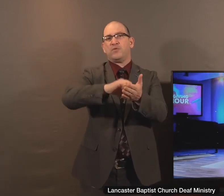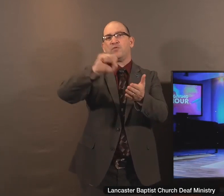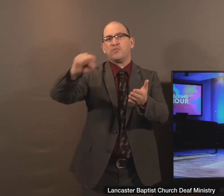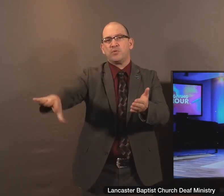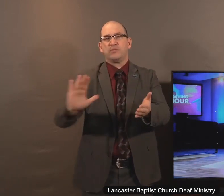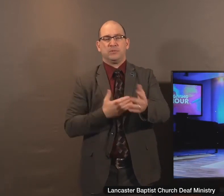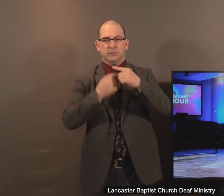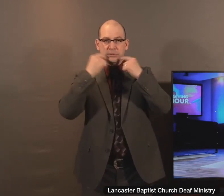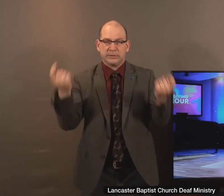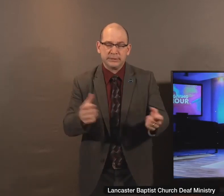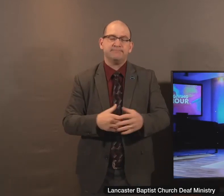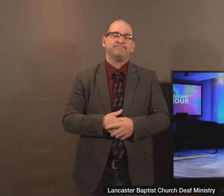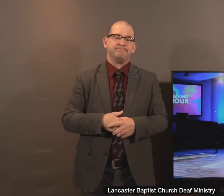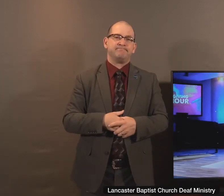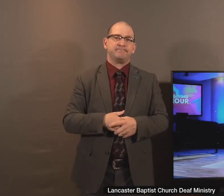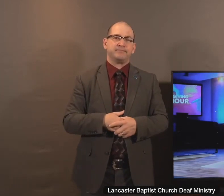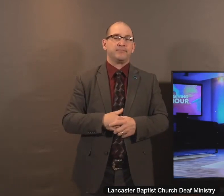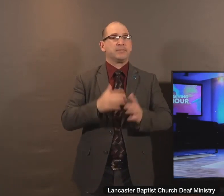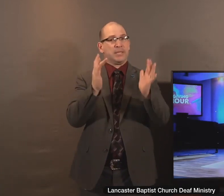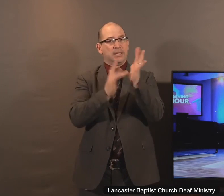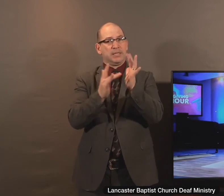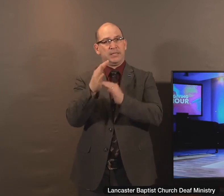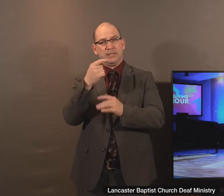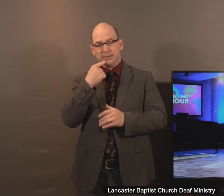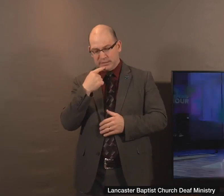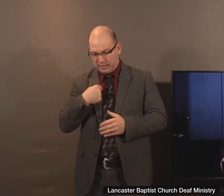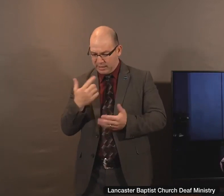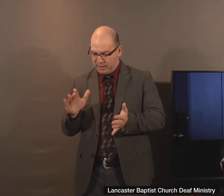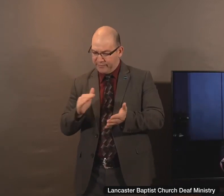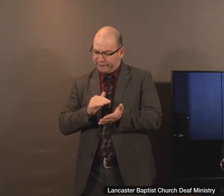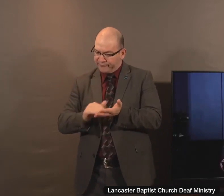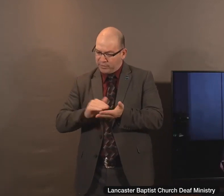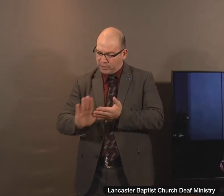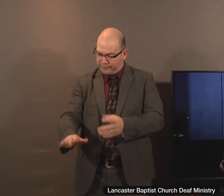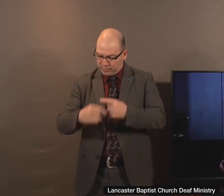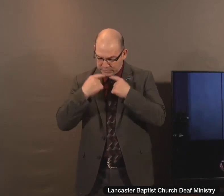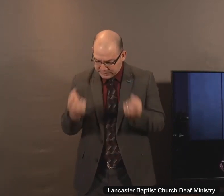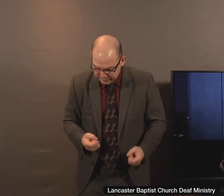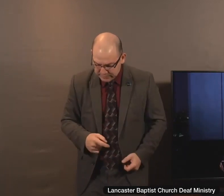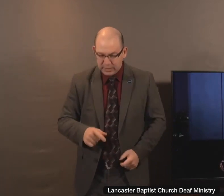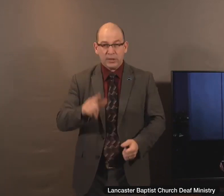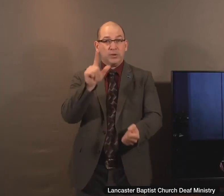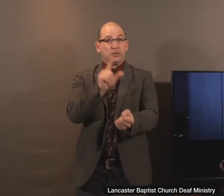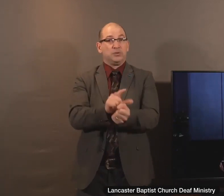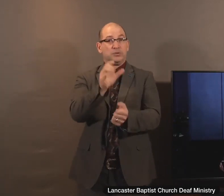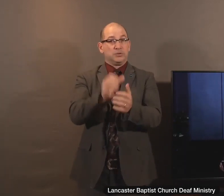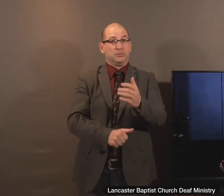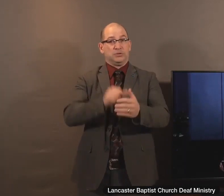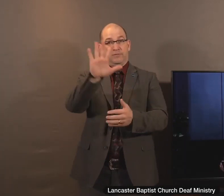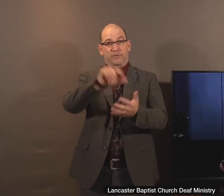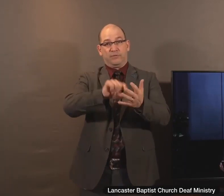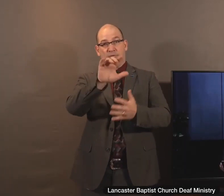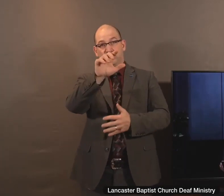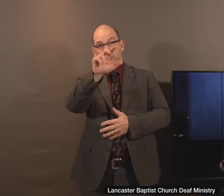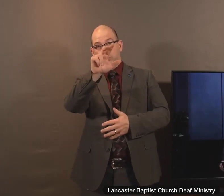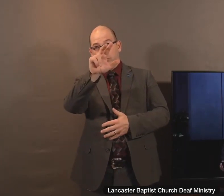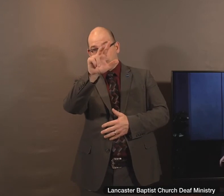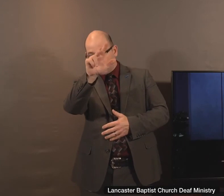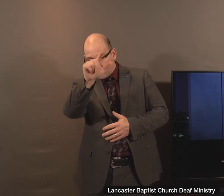in verse 50, thy sins be forgiven thee. Luke chapter 5 and verse 21. the scribes and Pharisees began to reason, saying, who